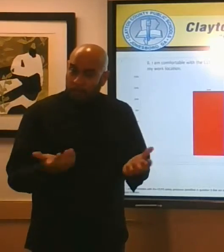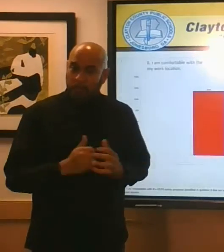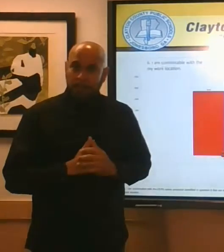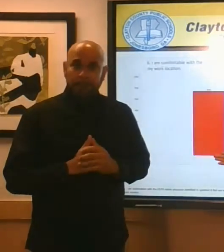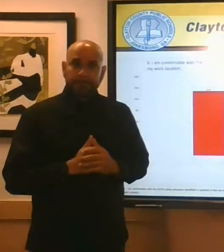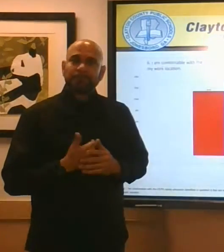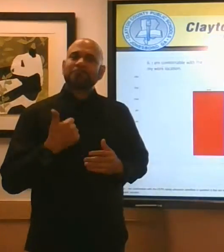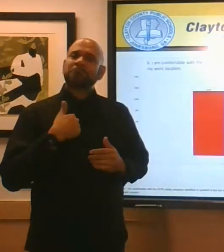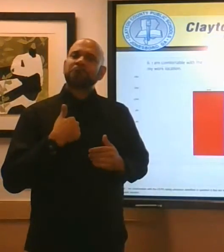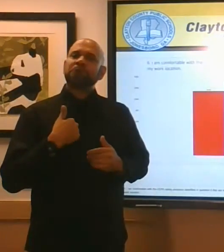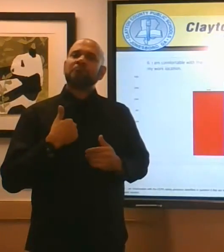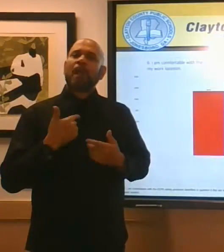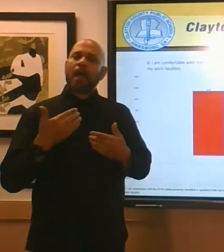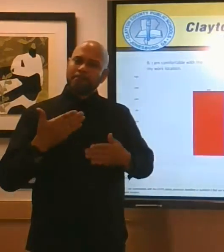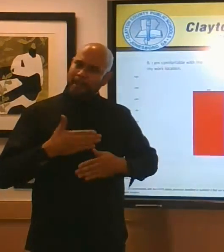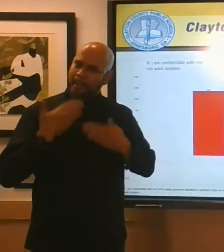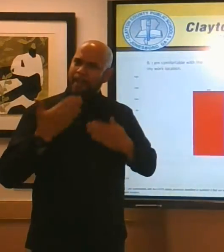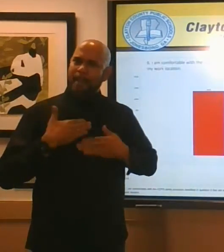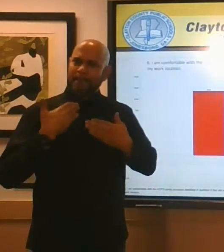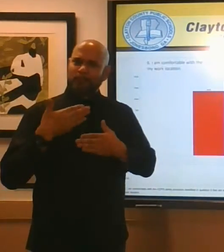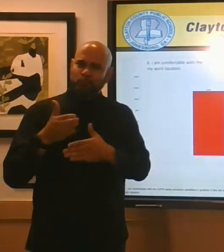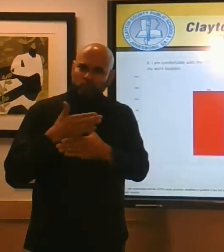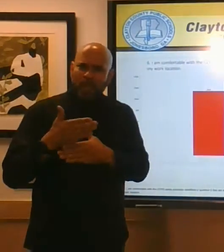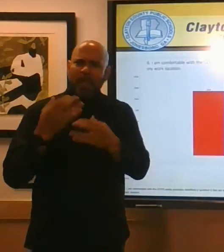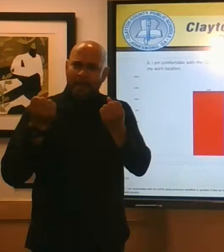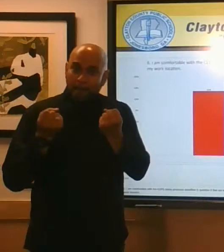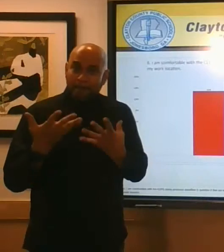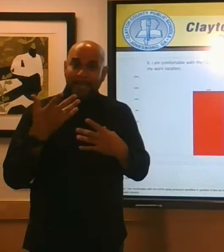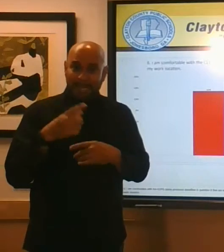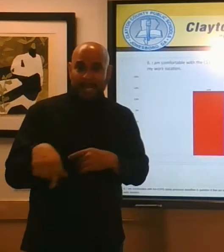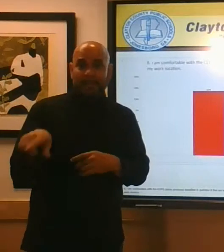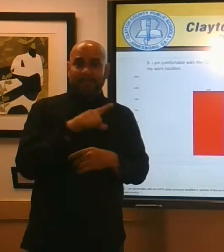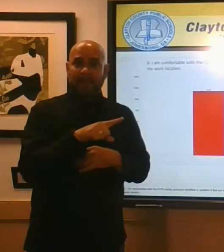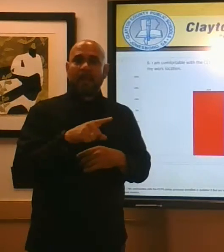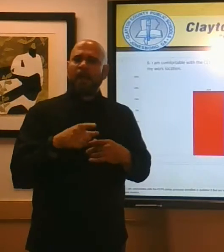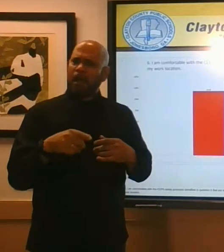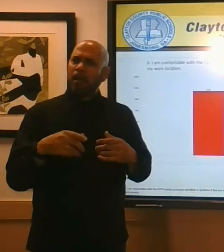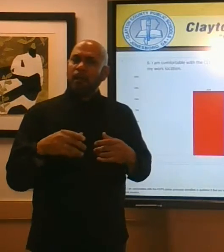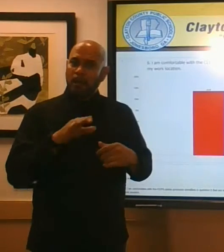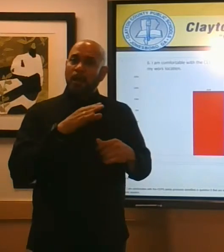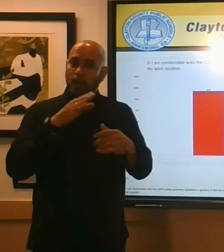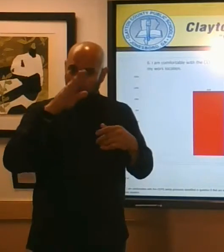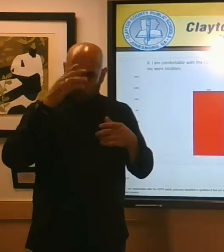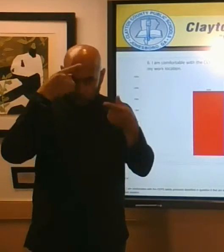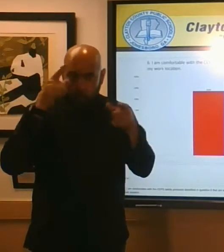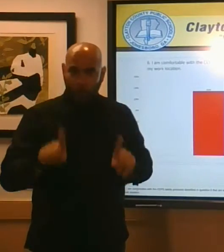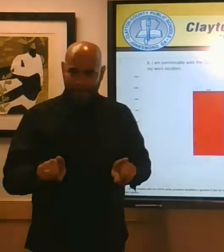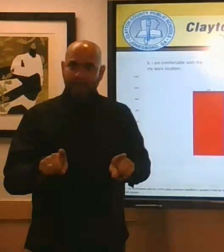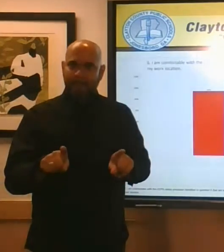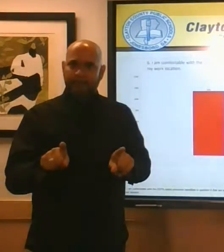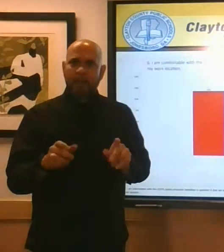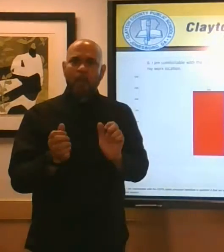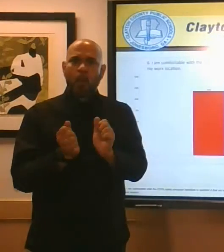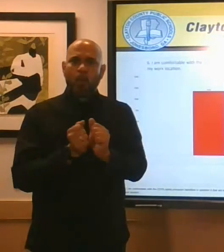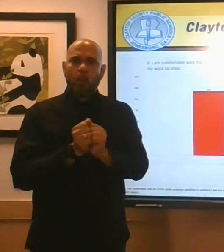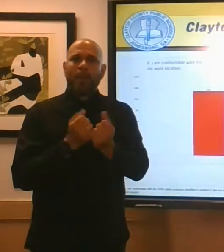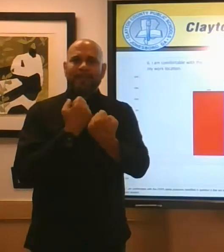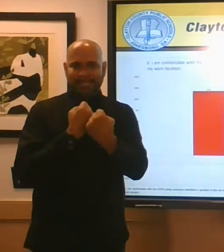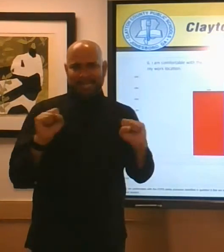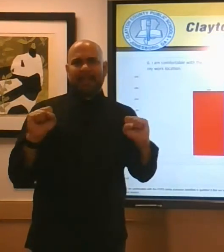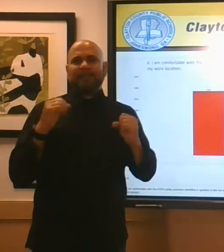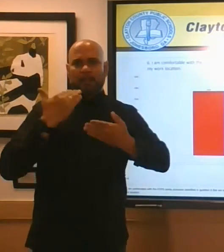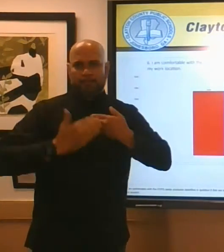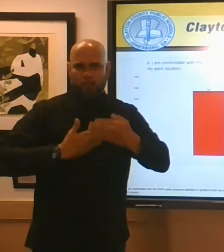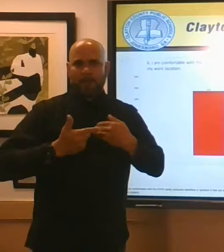i am pleased to share that many of them strongly agree or agree with the safety